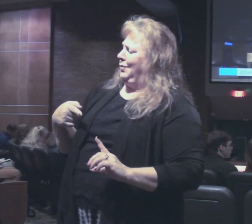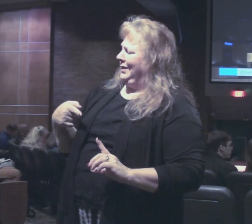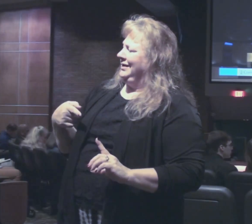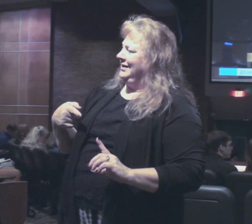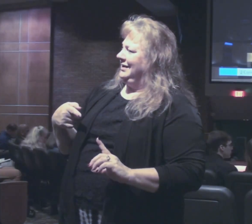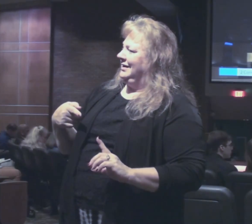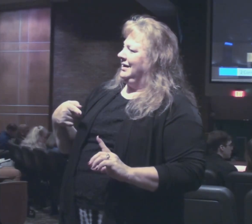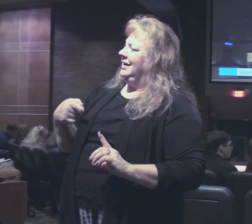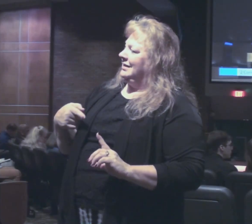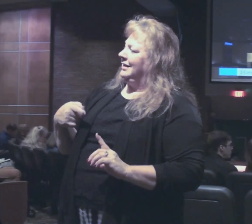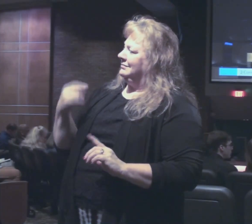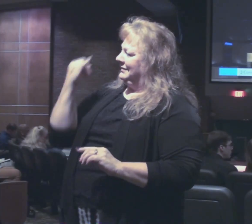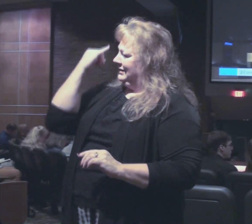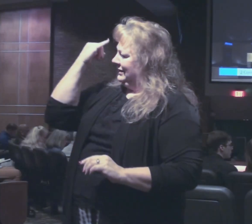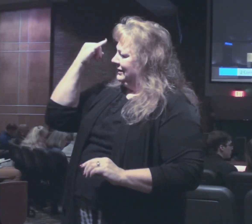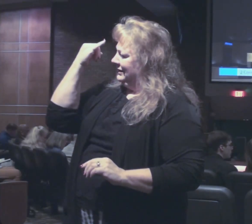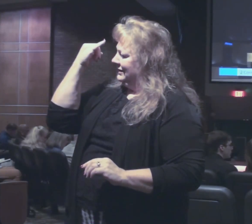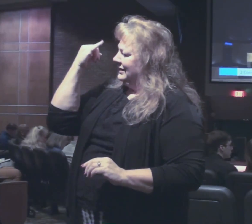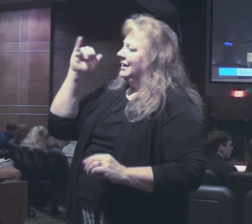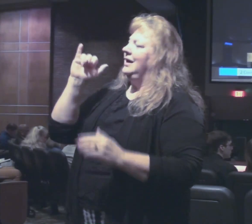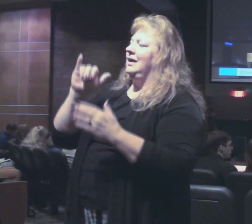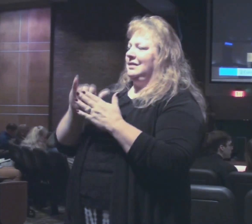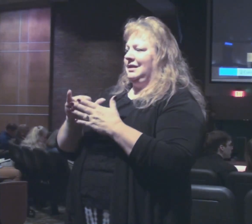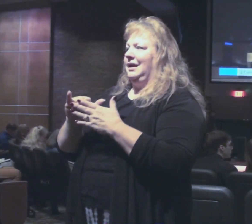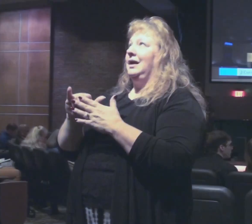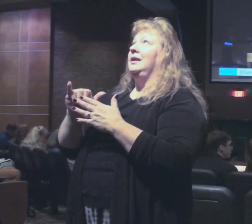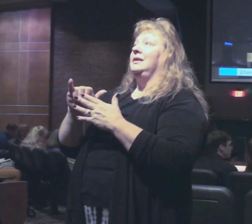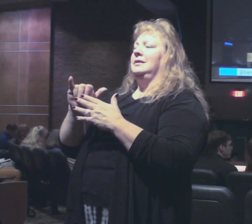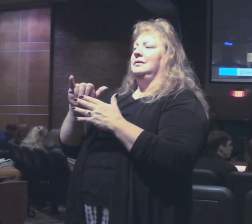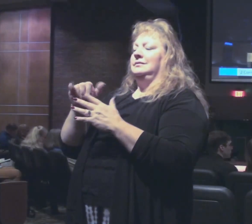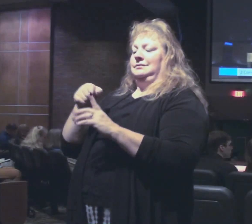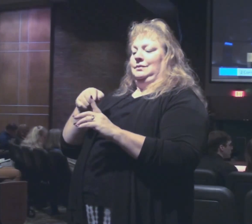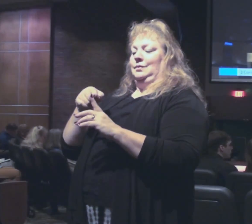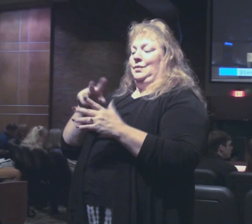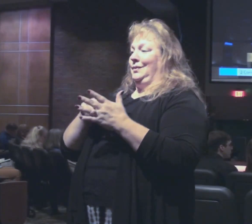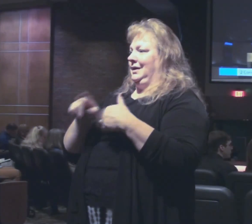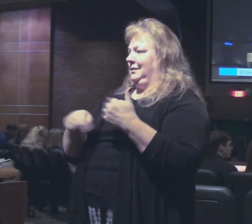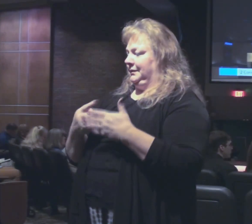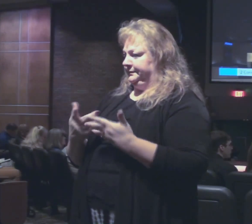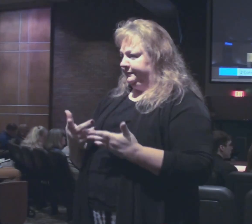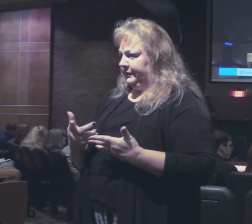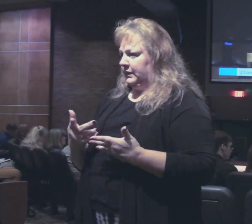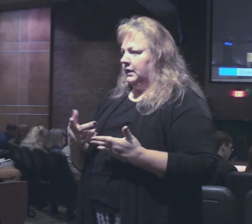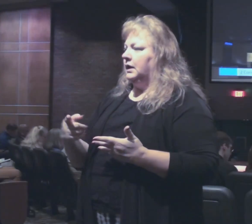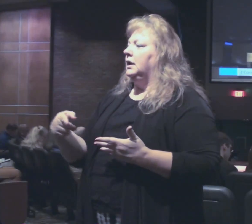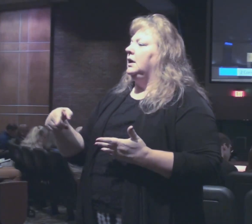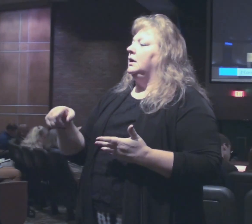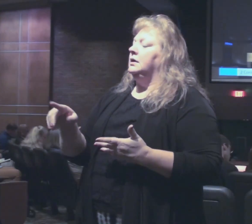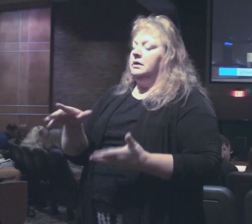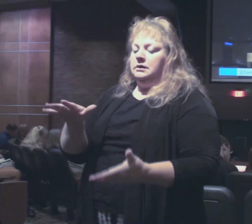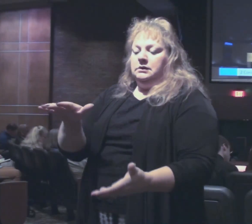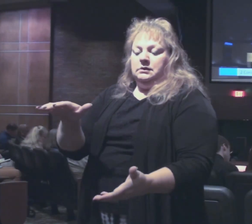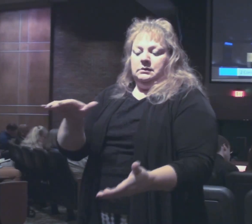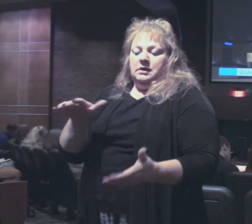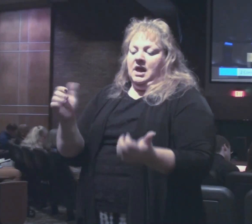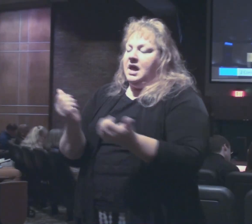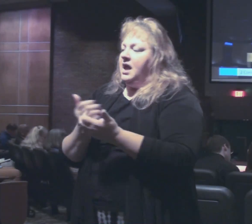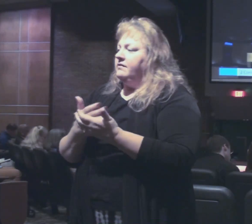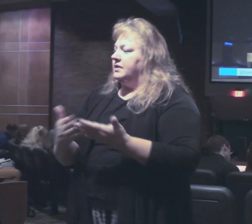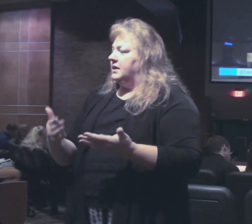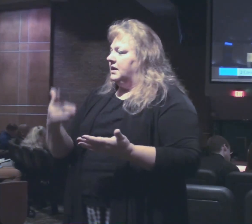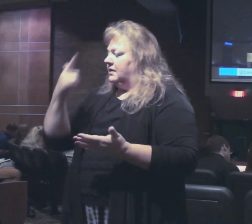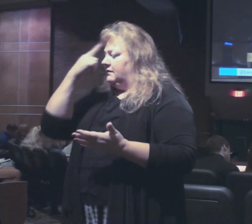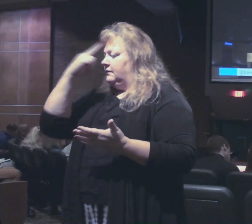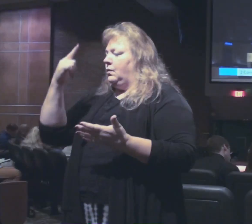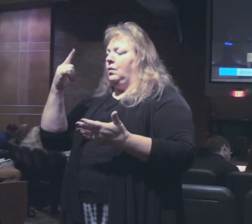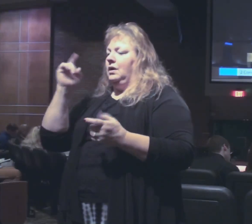that's the principle that is working here you will be enriched in everything for all